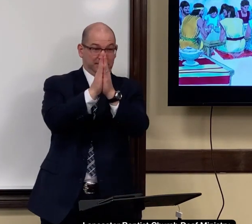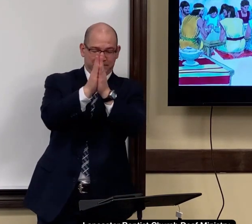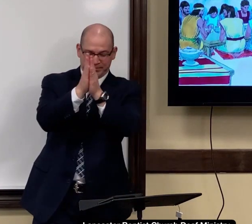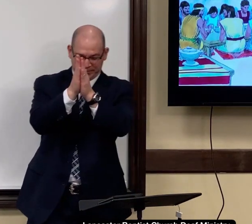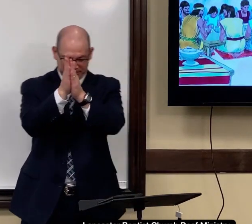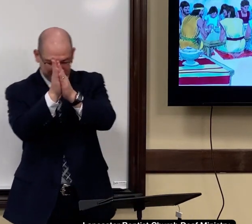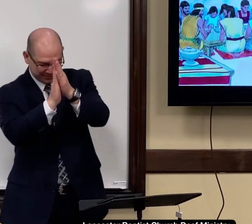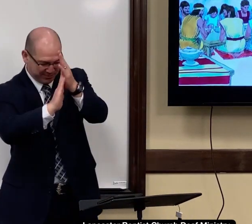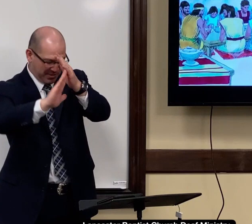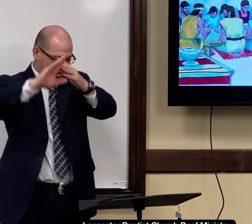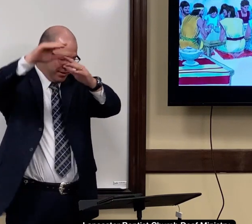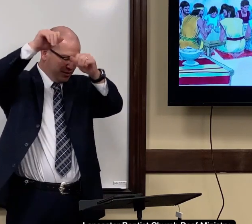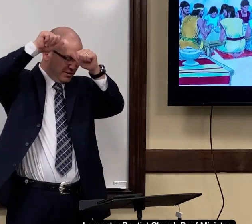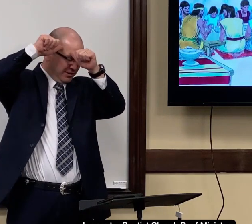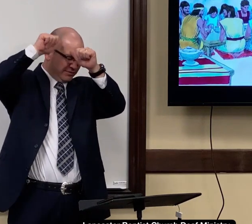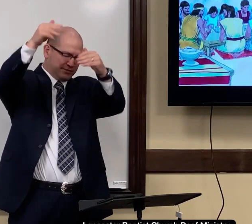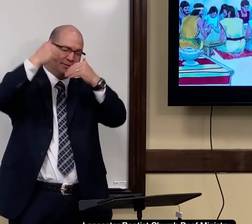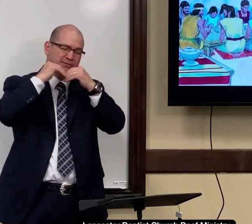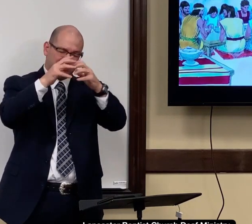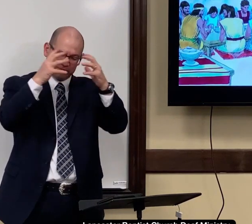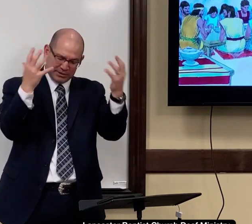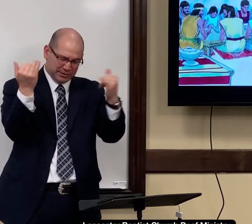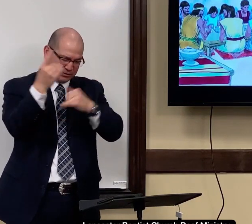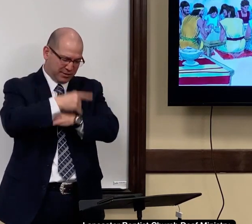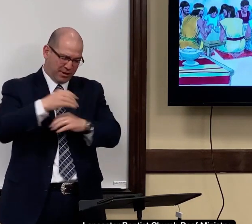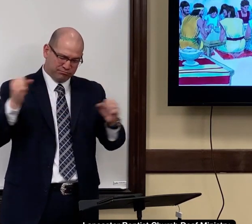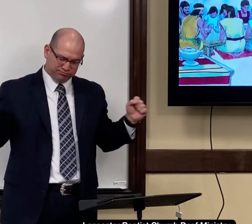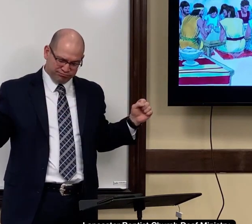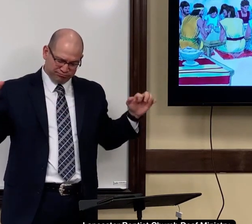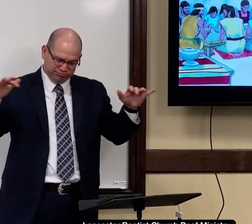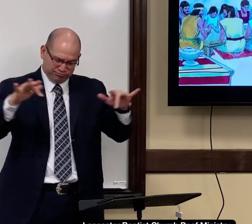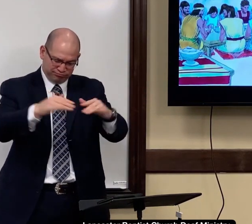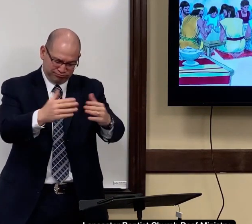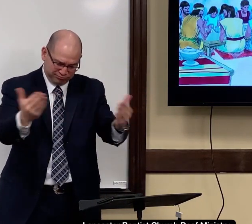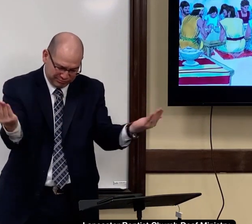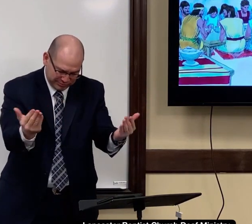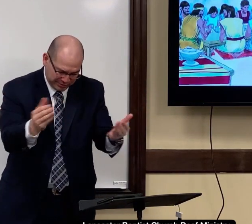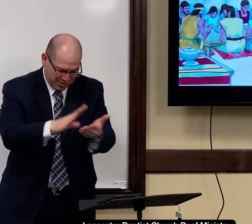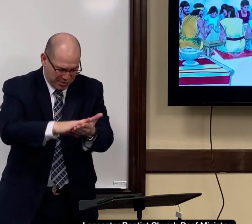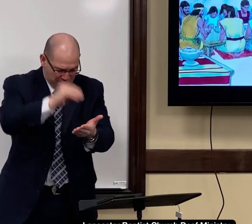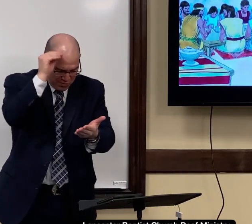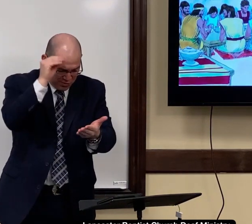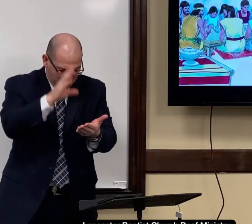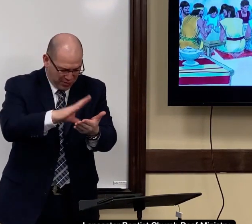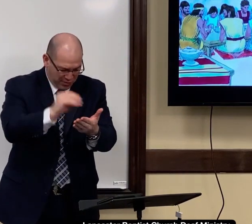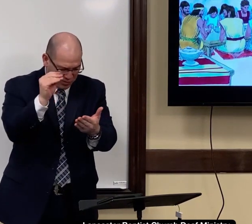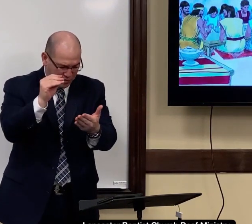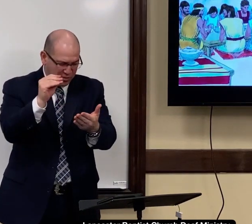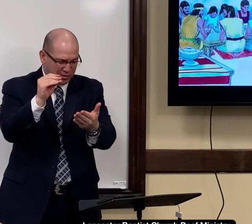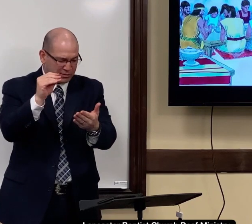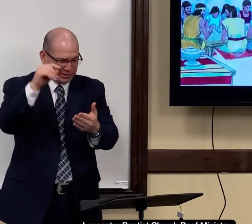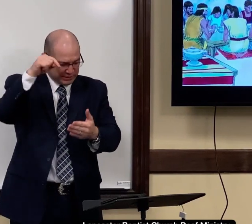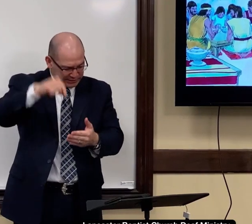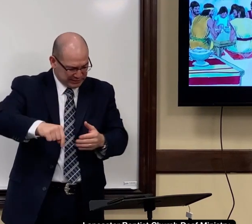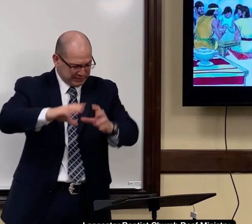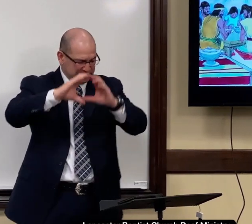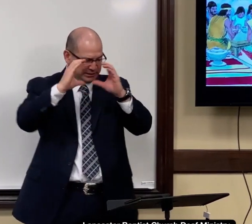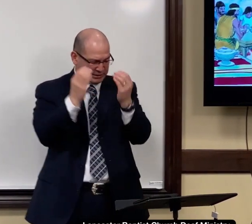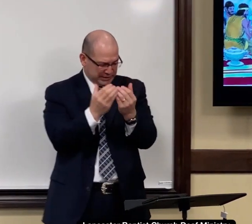Let's pray. Heavenly Father, we thank you so much for this day that we can gather here and learn. This